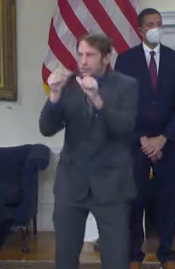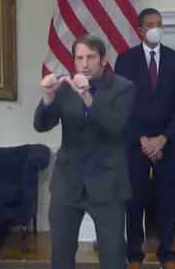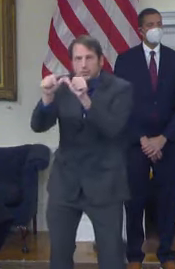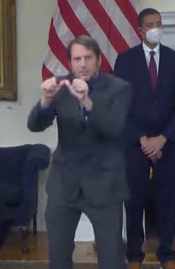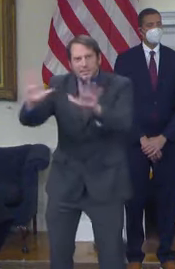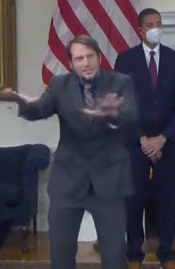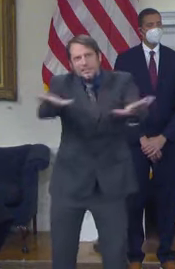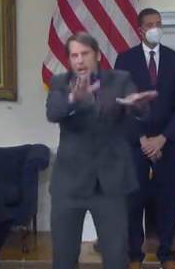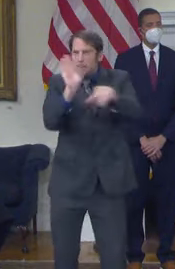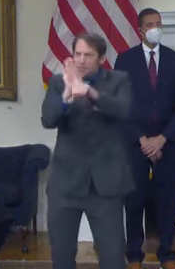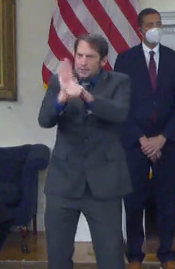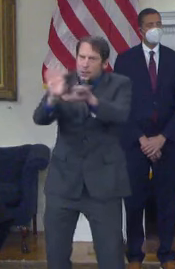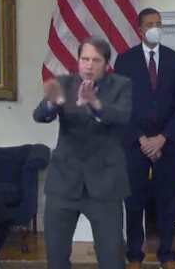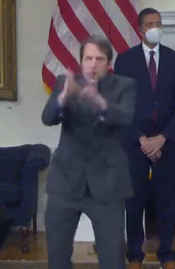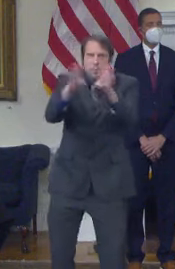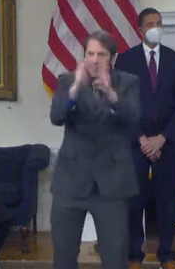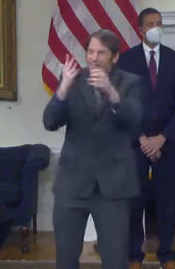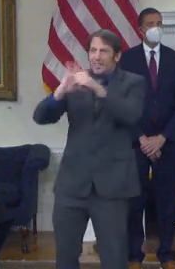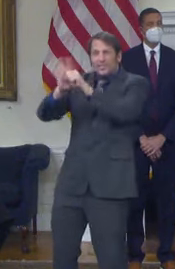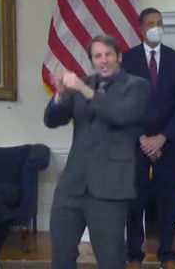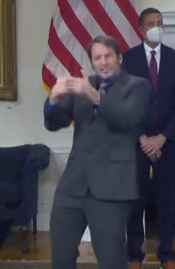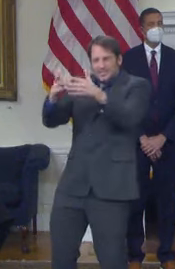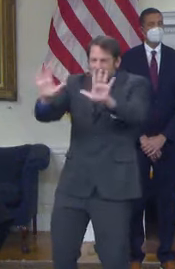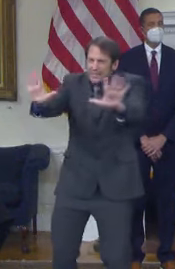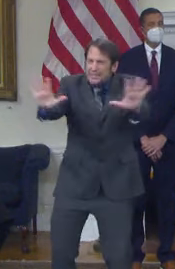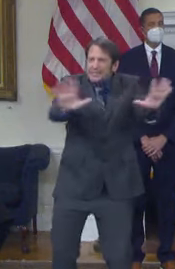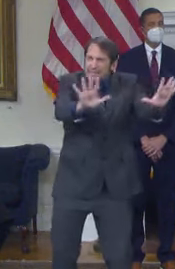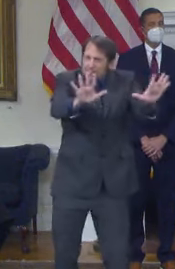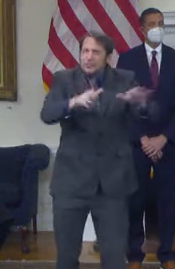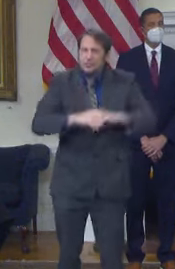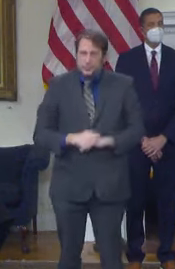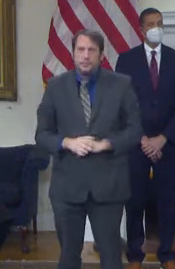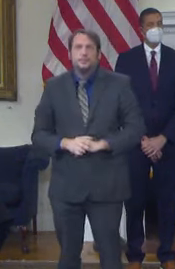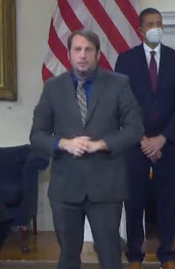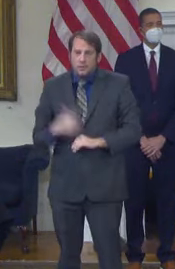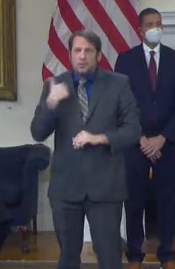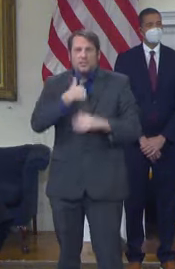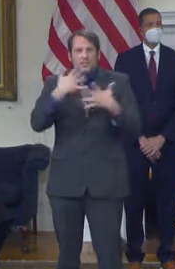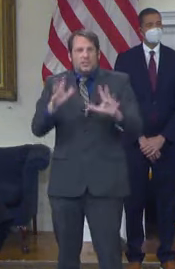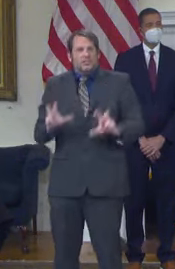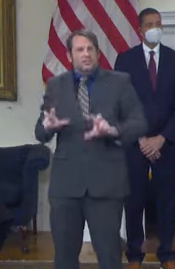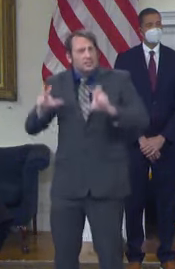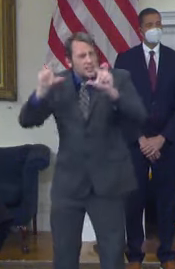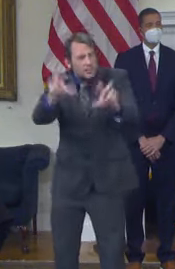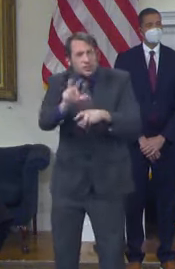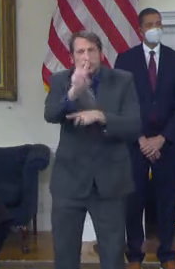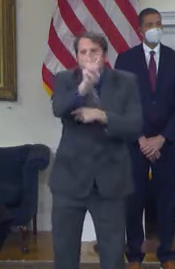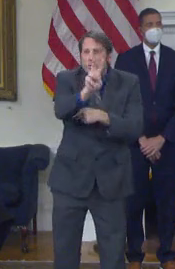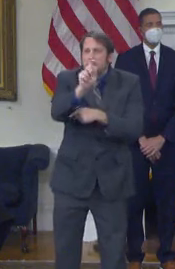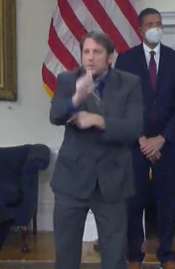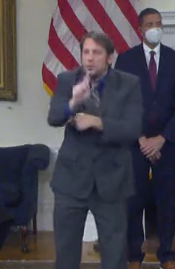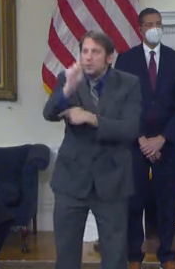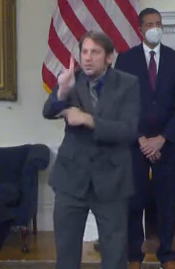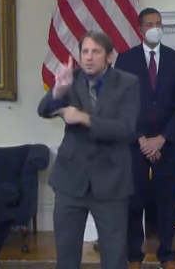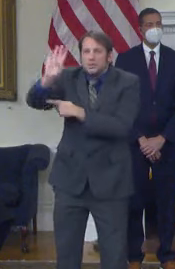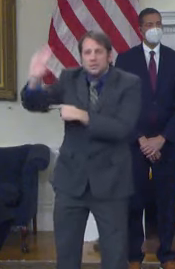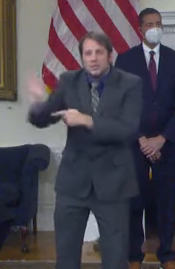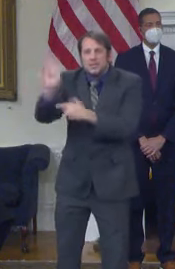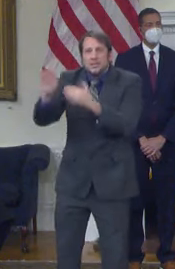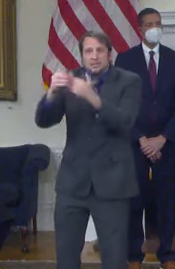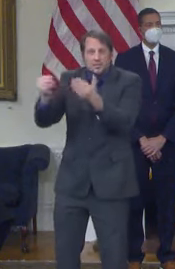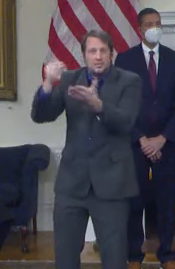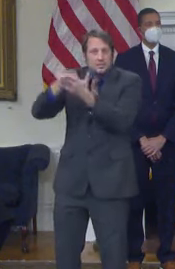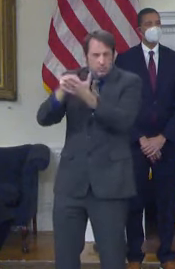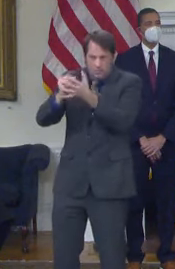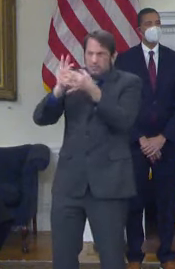$2.1 billion in state economic relief measures. At the start of last year's legislative session, I